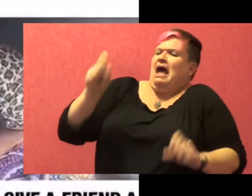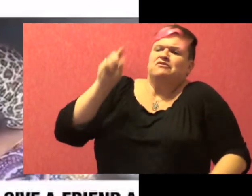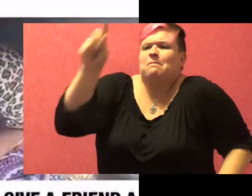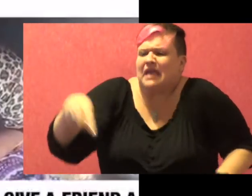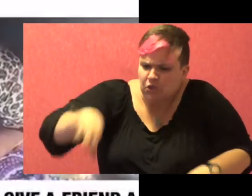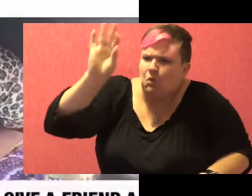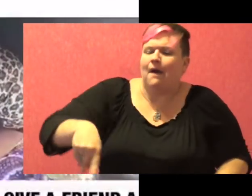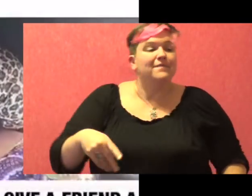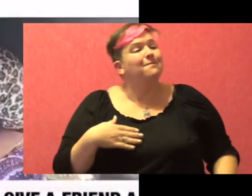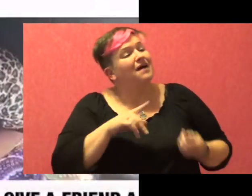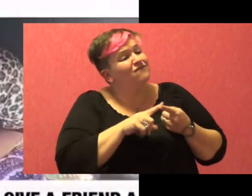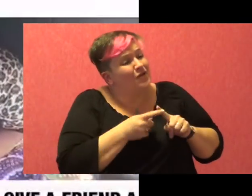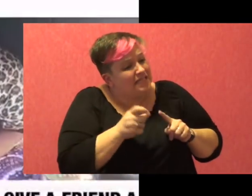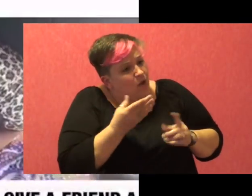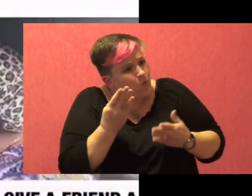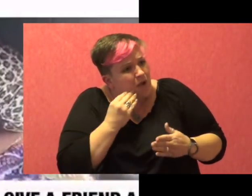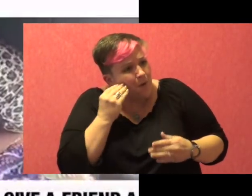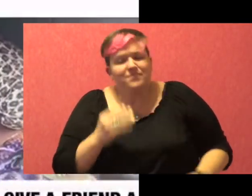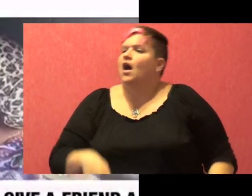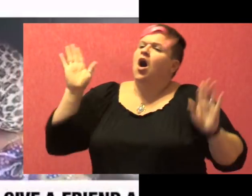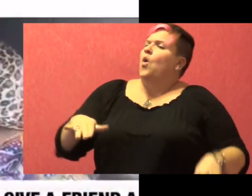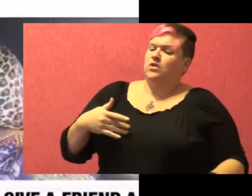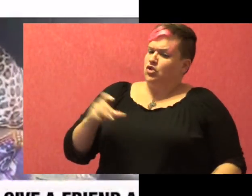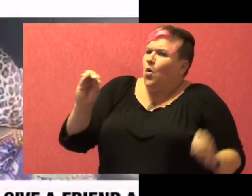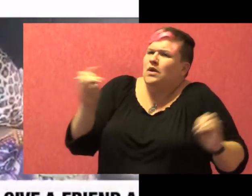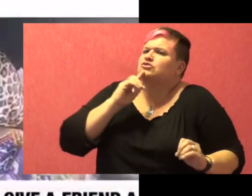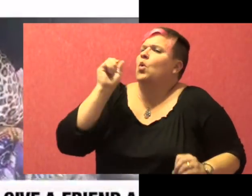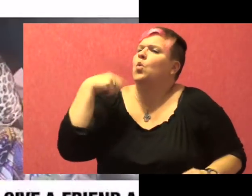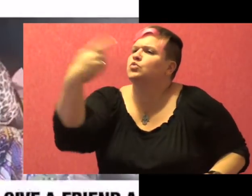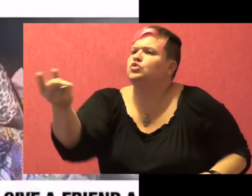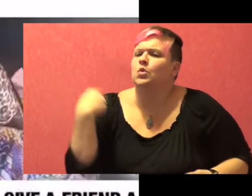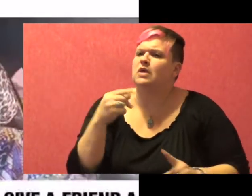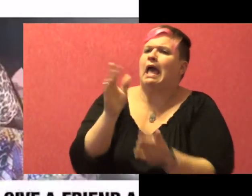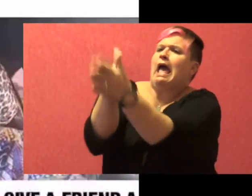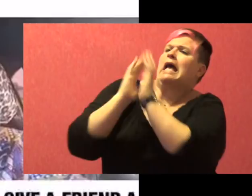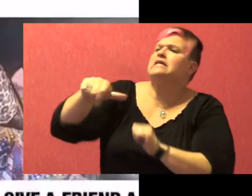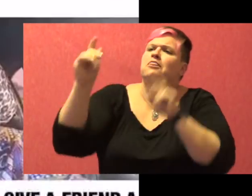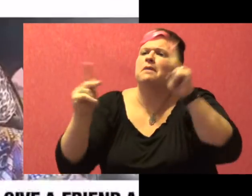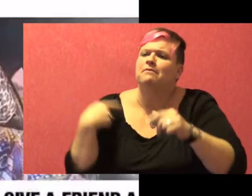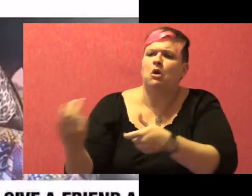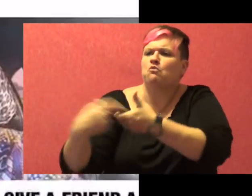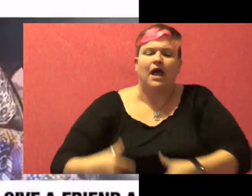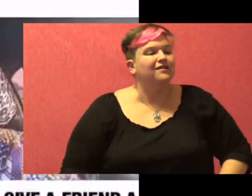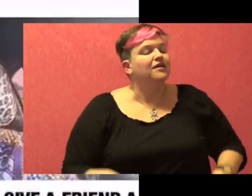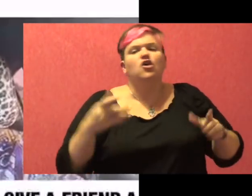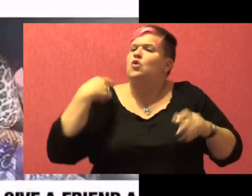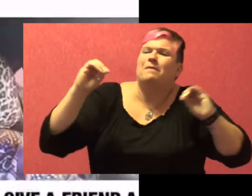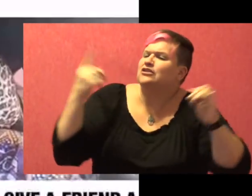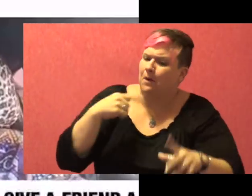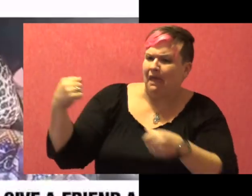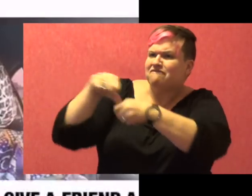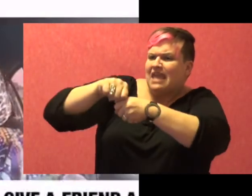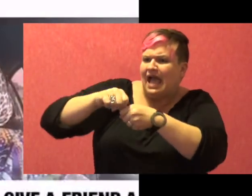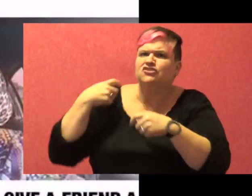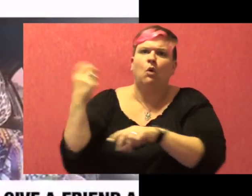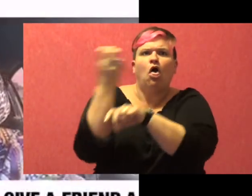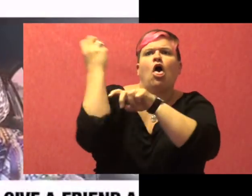pick you up. That's my friend, he needed a ride home. I don't care. Then nobody tell you to ask him if you need to go and ride. looking out for him. Nobody got no gas to be riding around town,